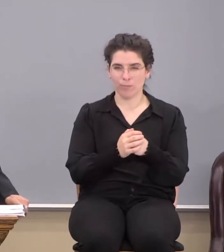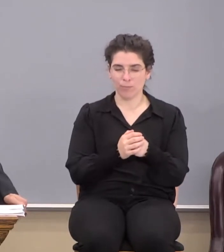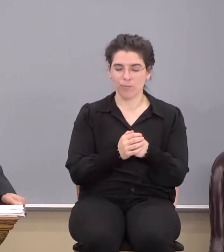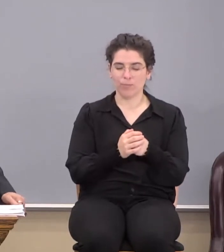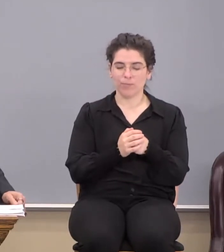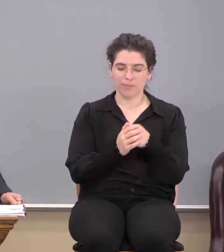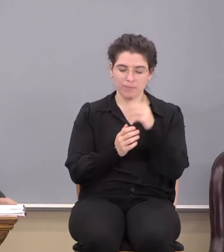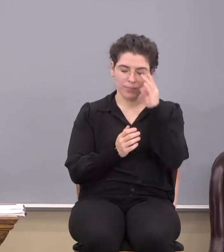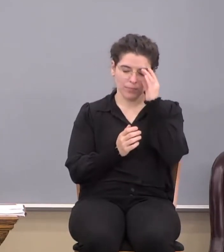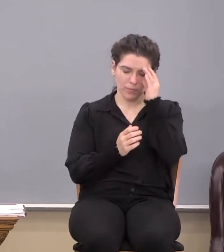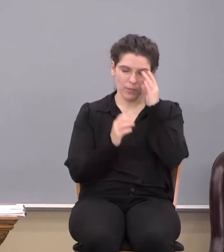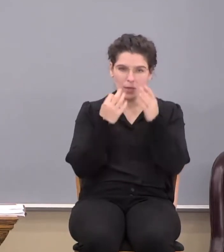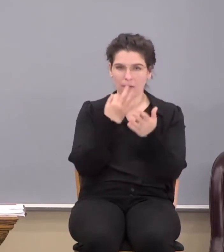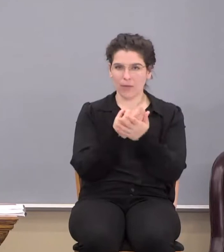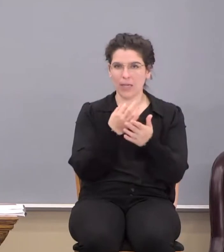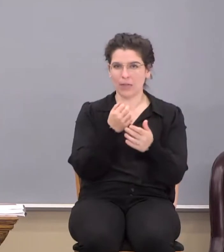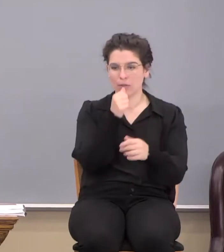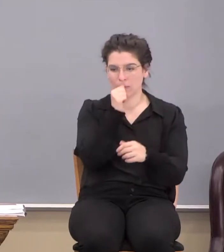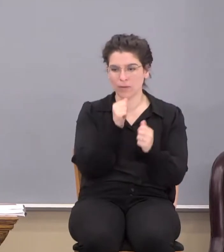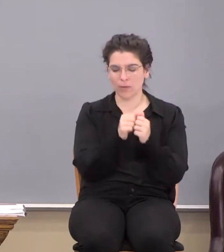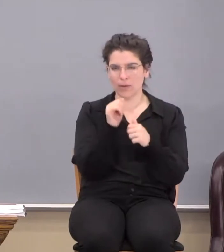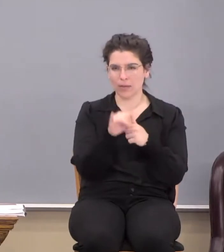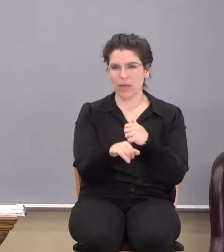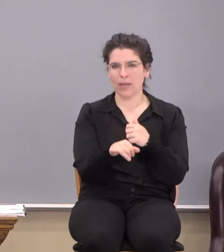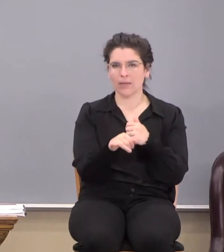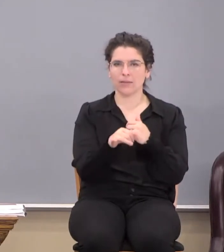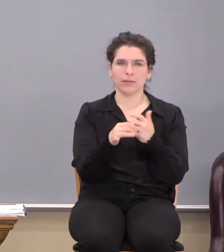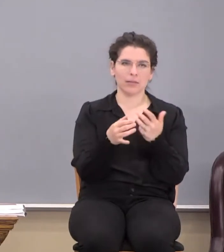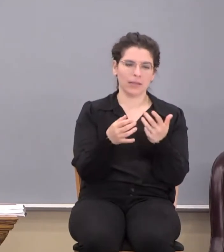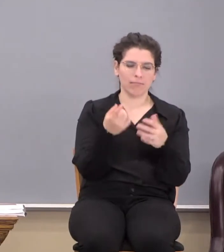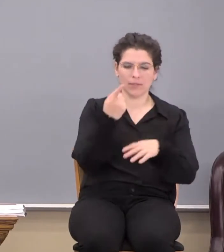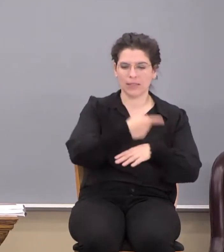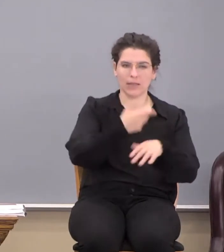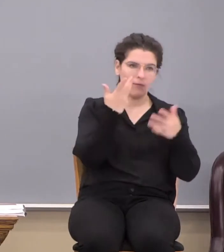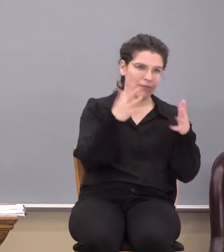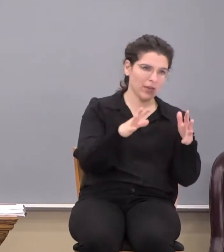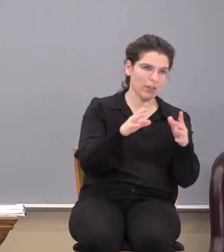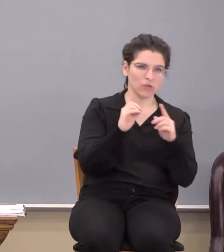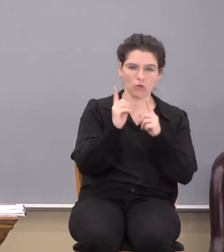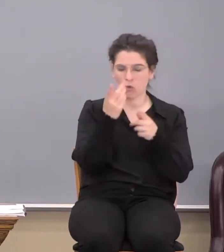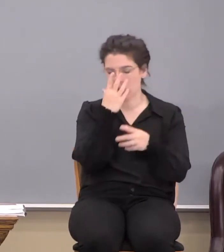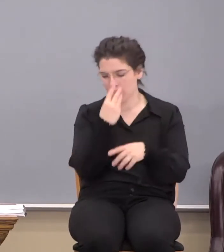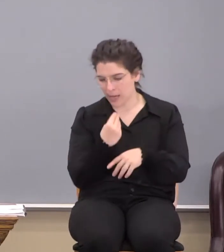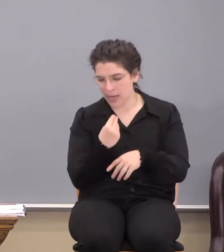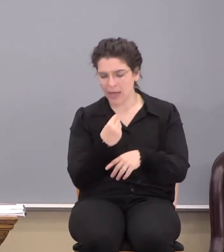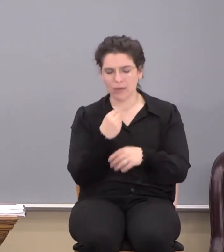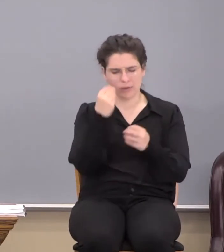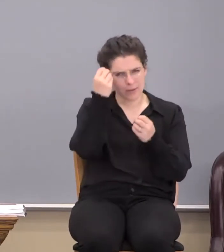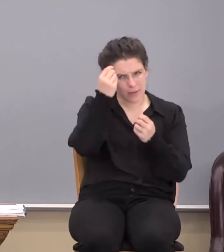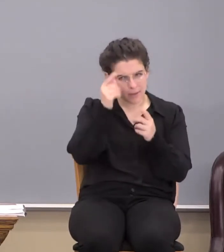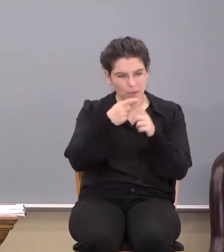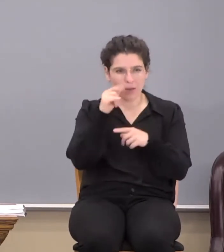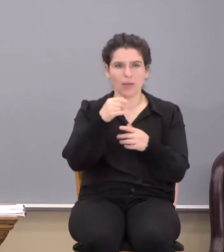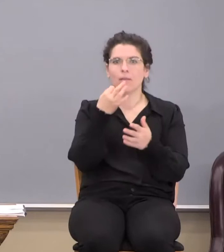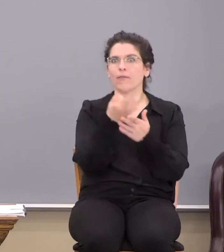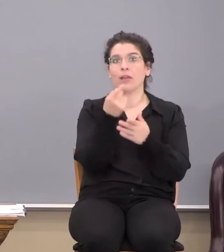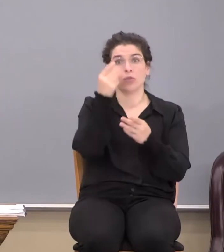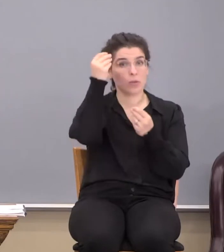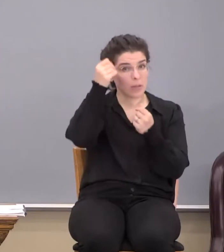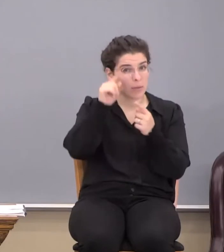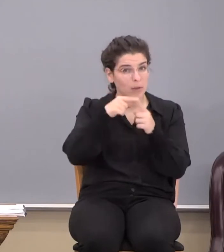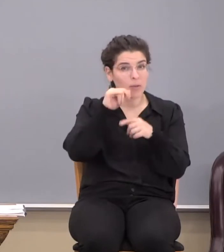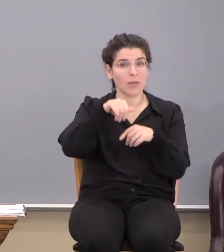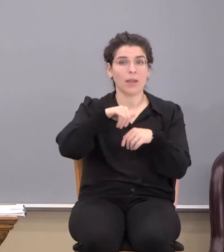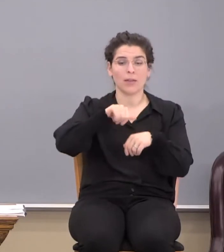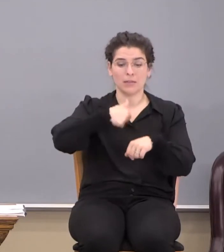And the fact that you're even dealing with that, say, you know, the day's over, you're fixing to go to bed, you're thinking about it. The fact that you're thinking about it sets you